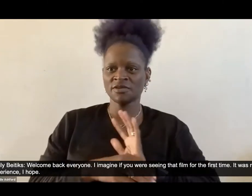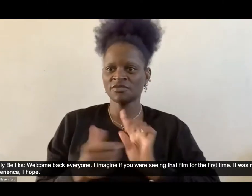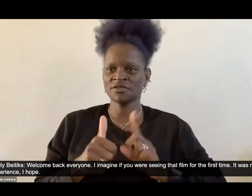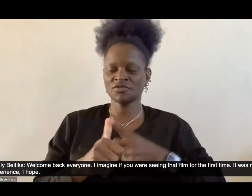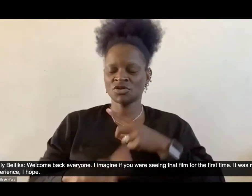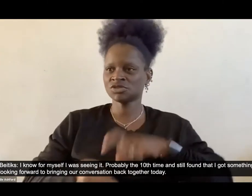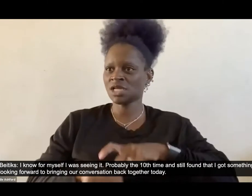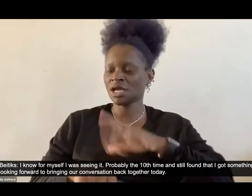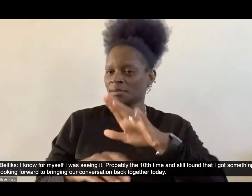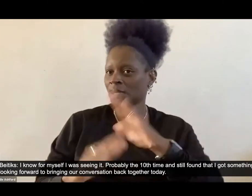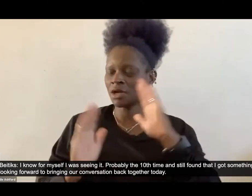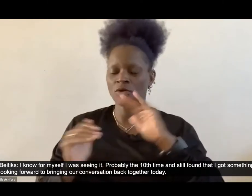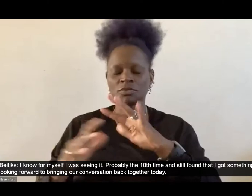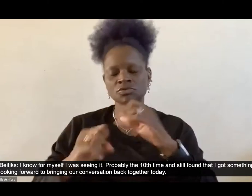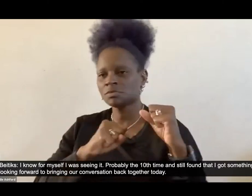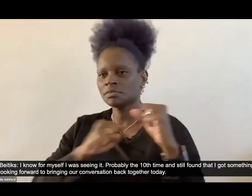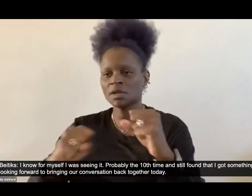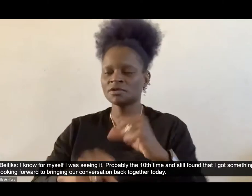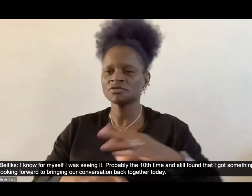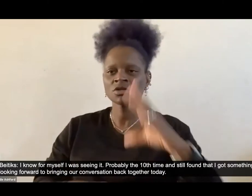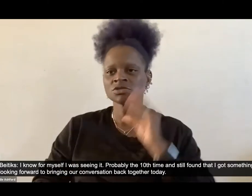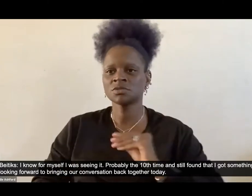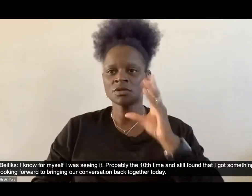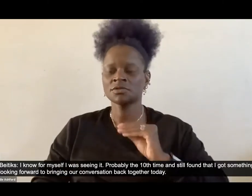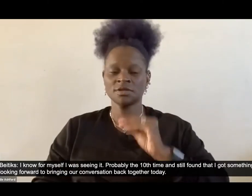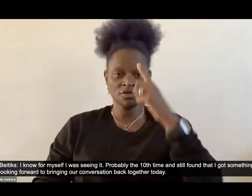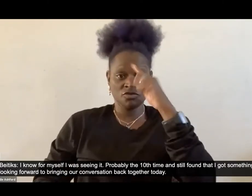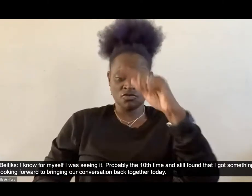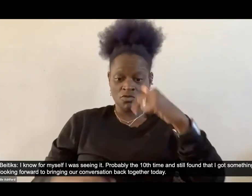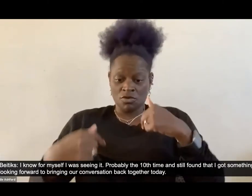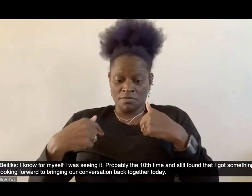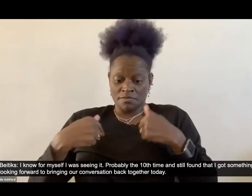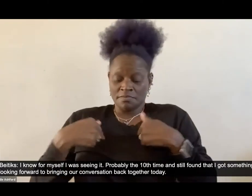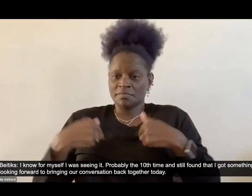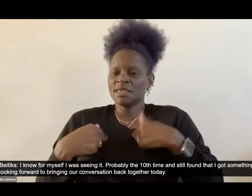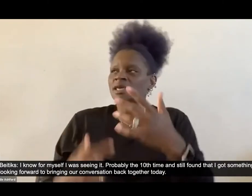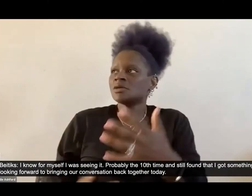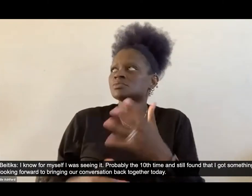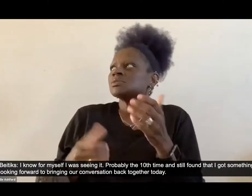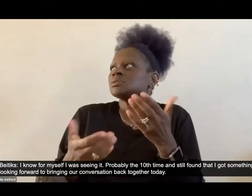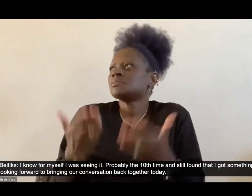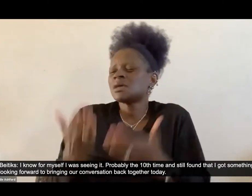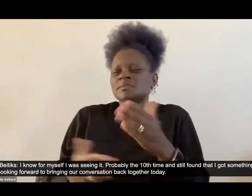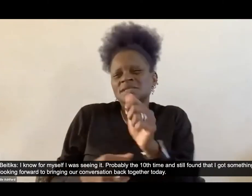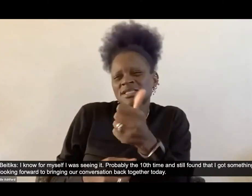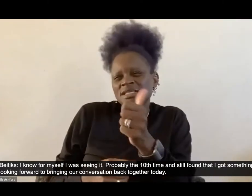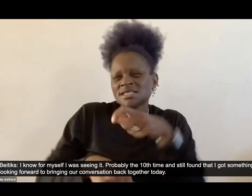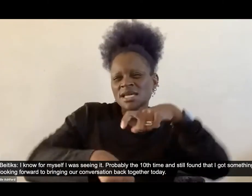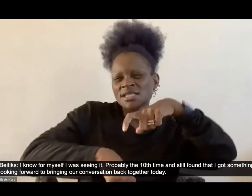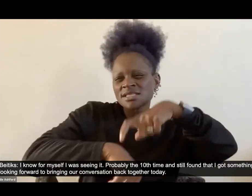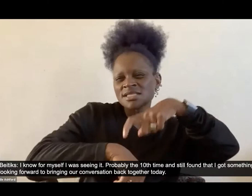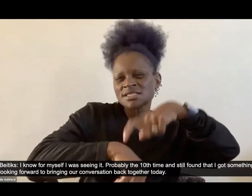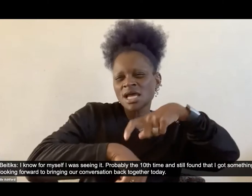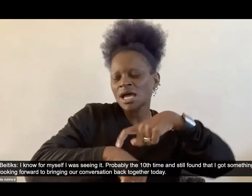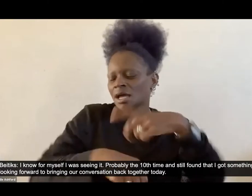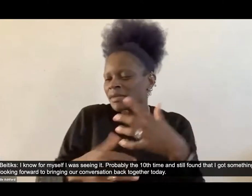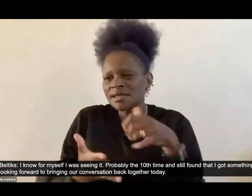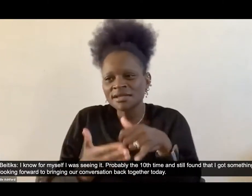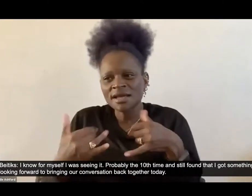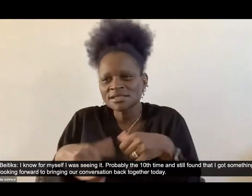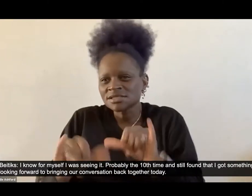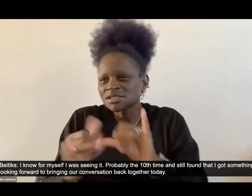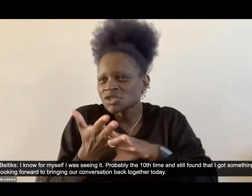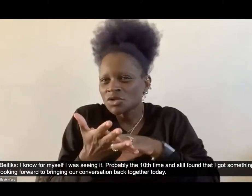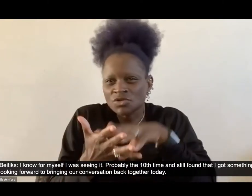hope. I know for myself, I was seeing it probably the 10th time and still found that I got something out of it. So I'm really